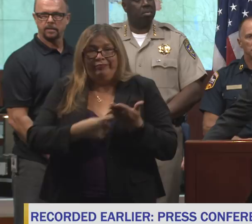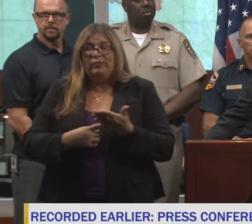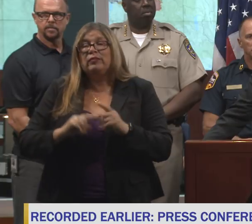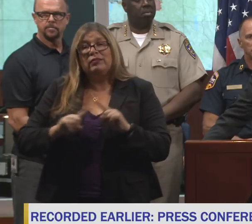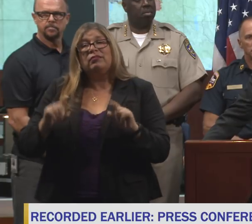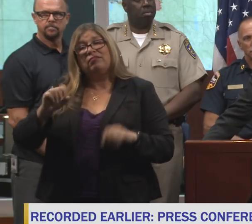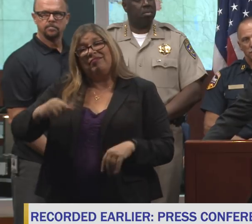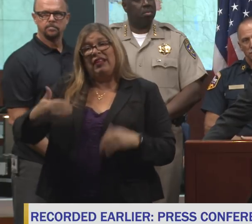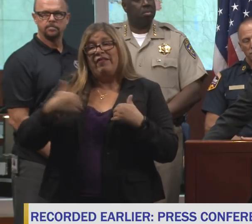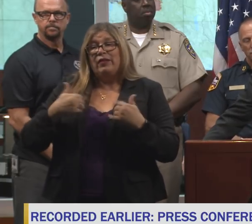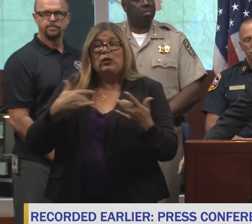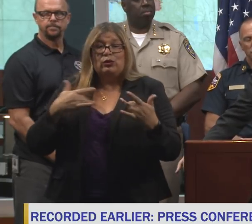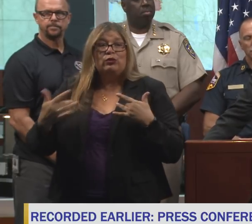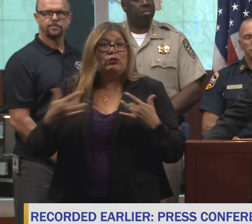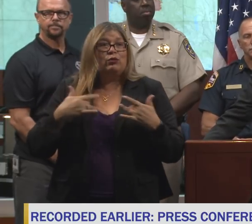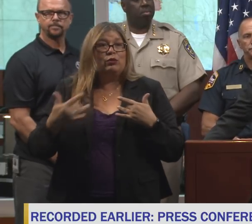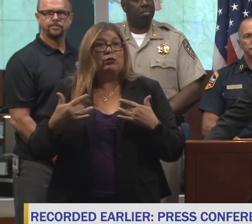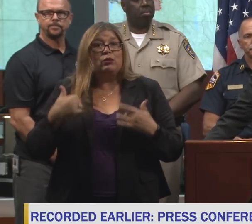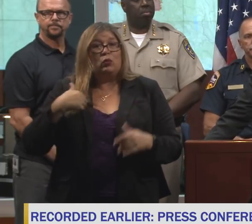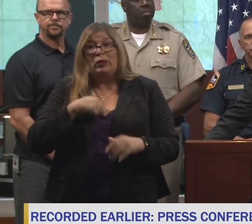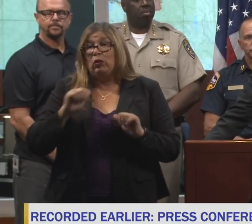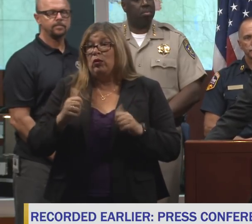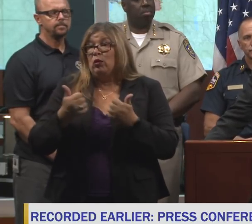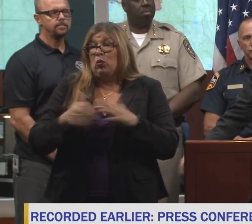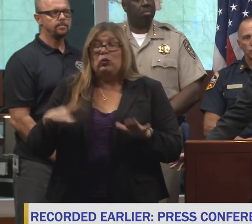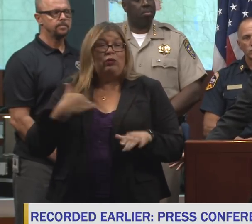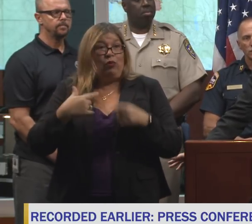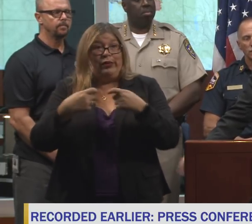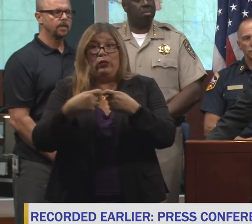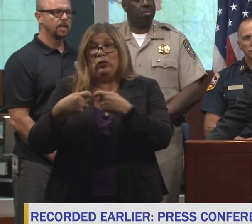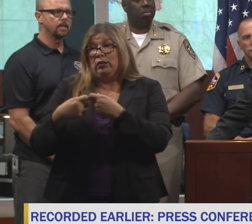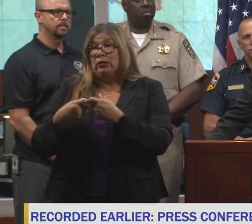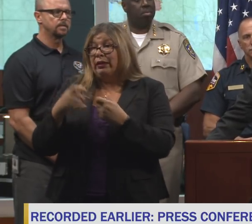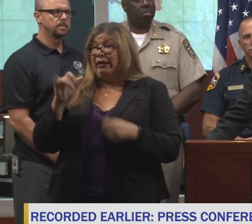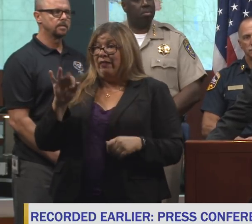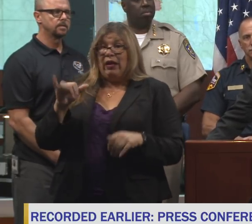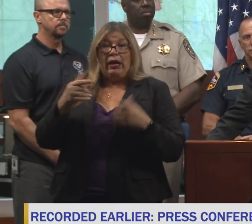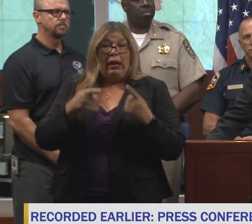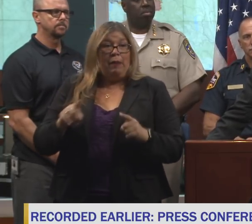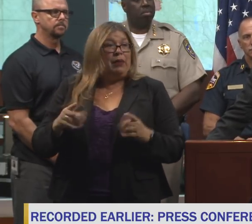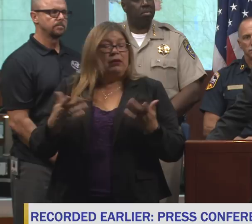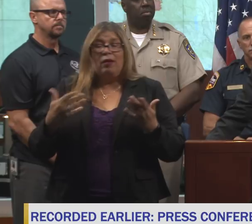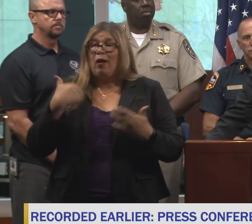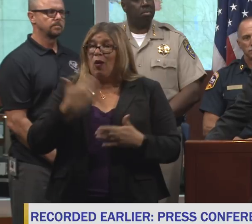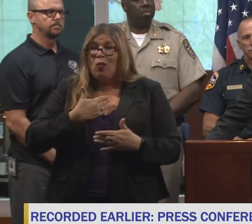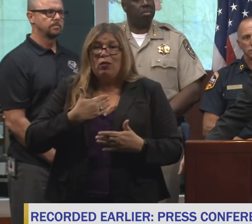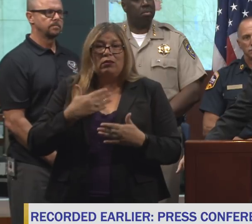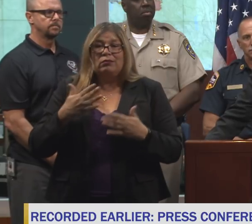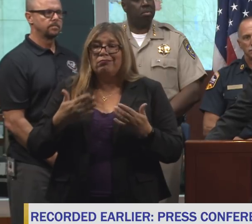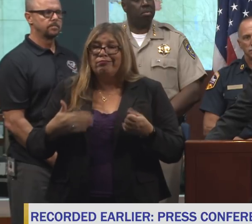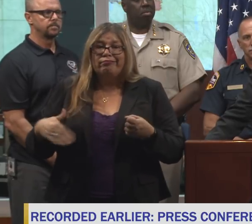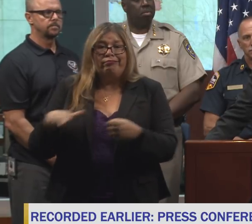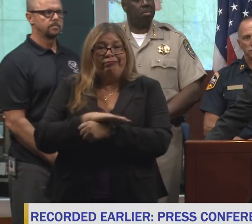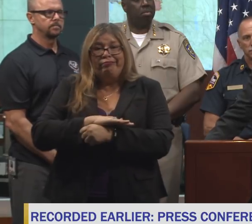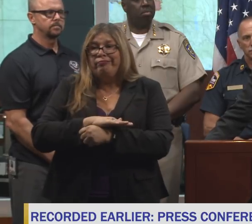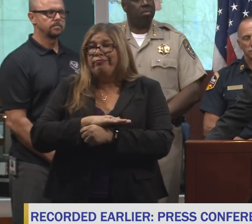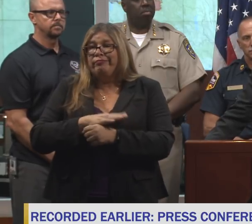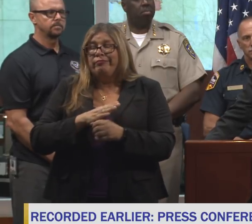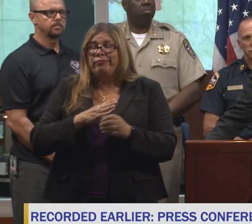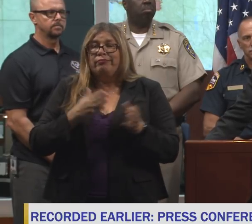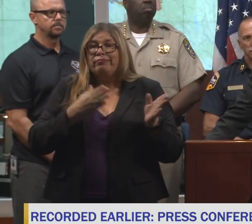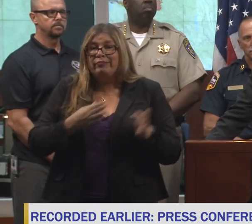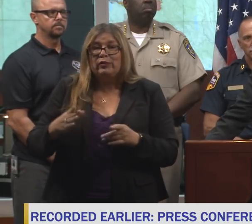concern that we could lose our utilities, and if we do that, our whole program of trying to deal with